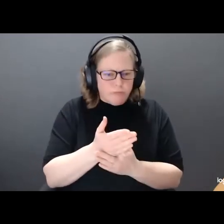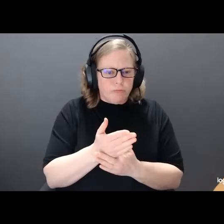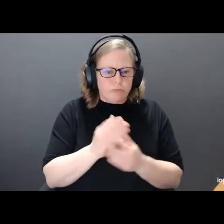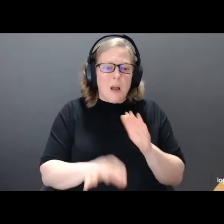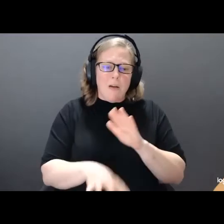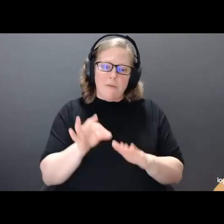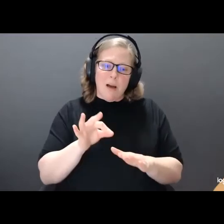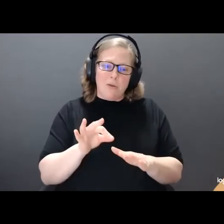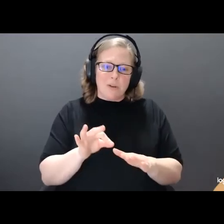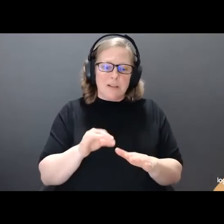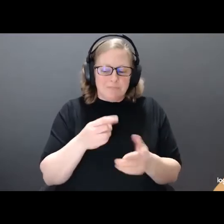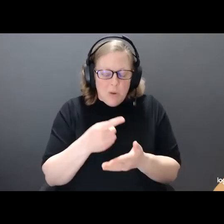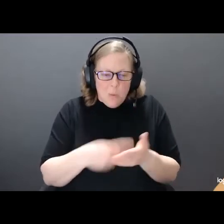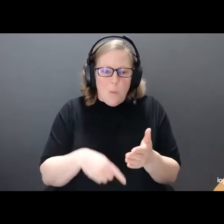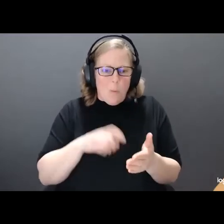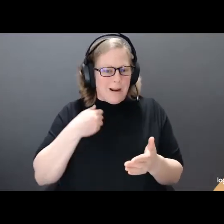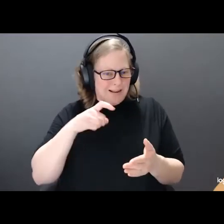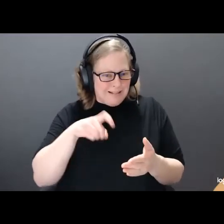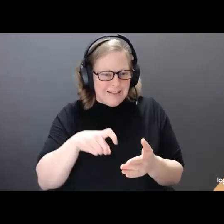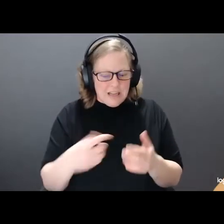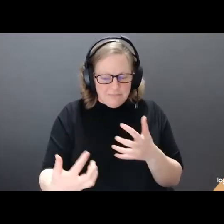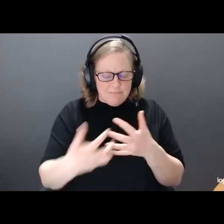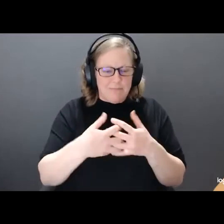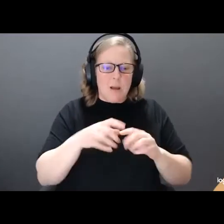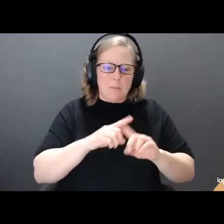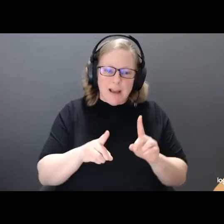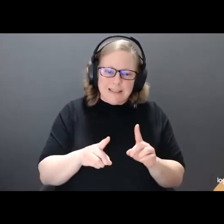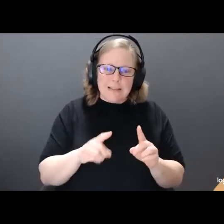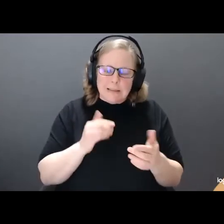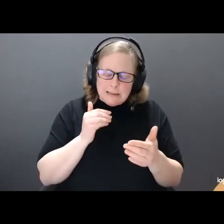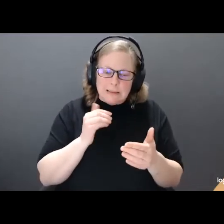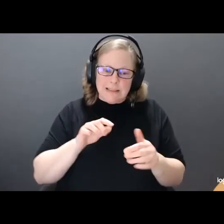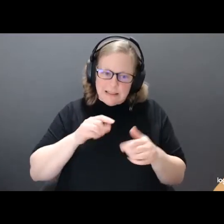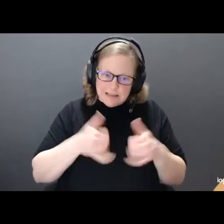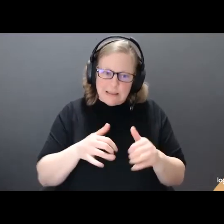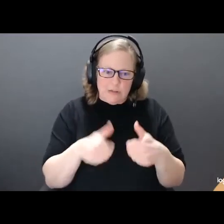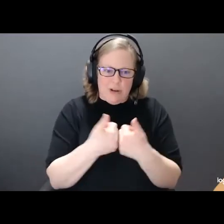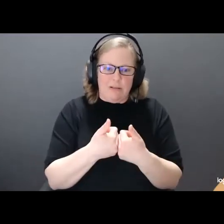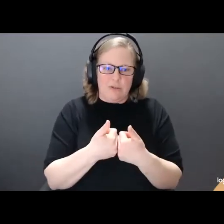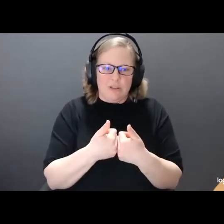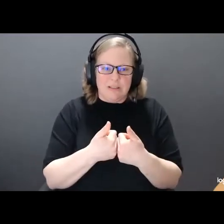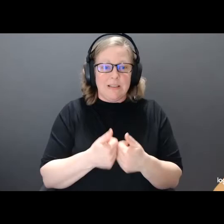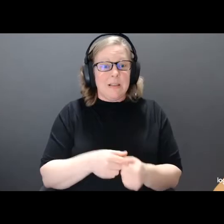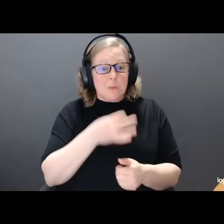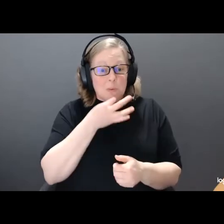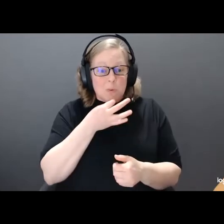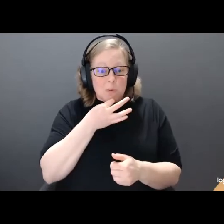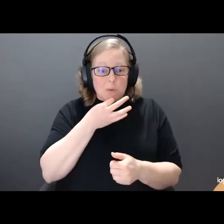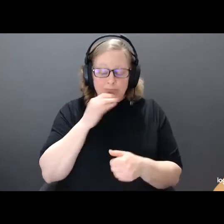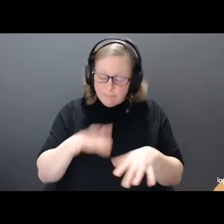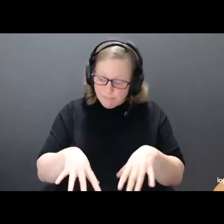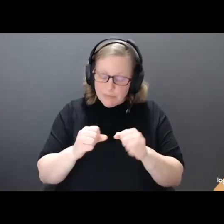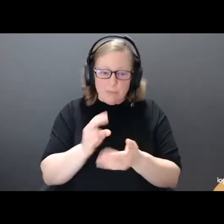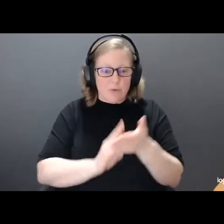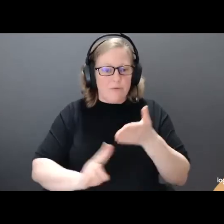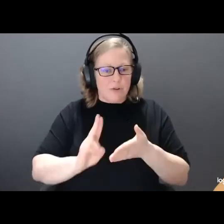almost the end. Although my chapter in the book comes to an end, my story doesn't. This fall, I will take on the challenge of university, where I will study